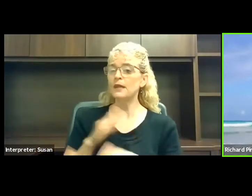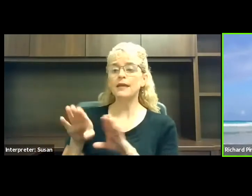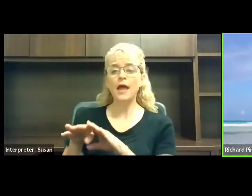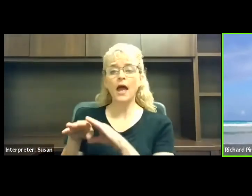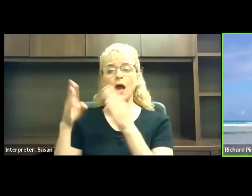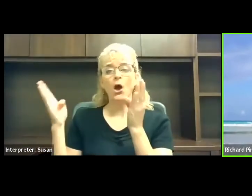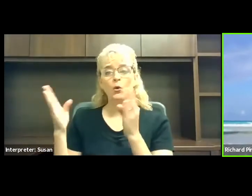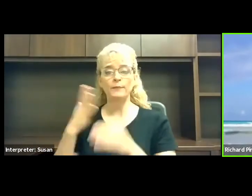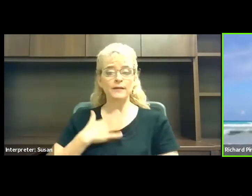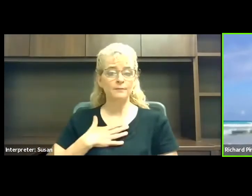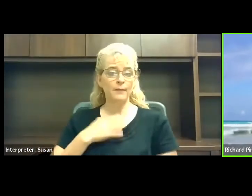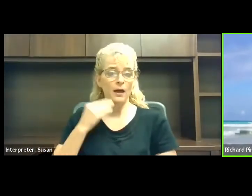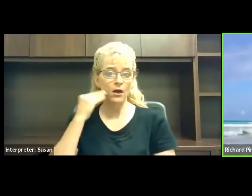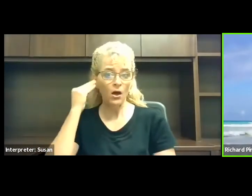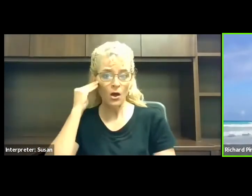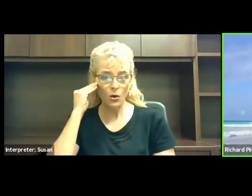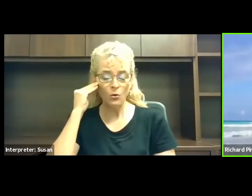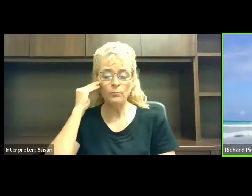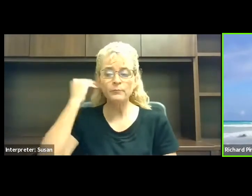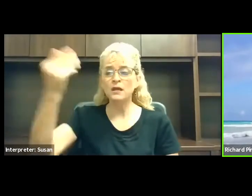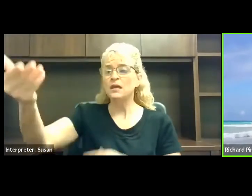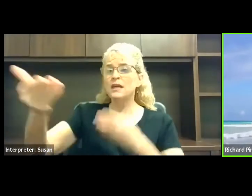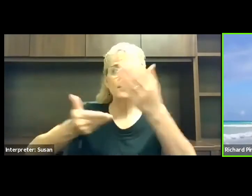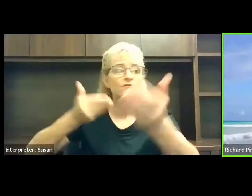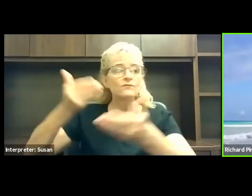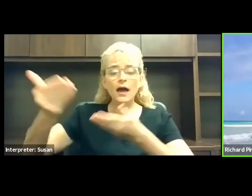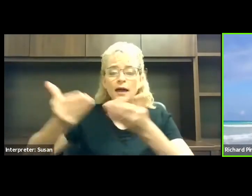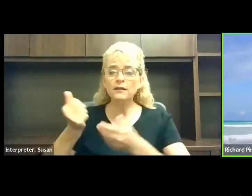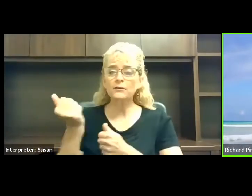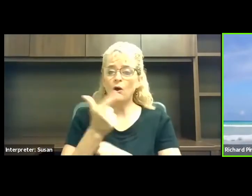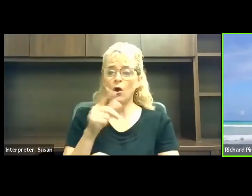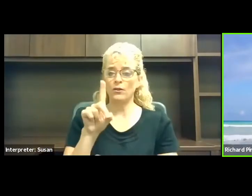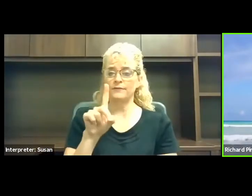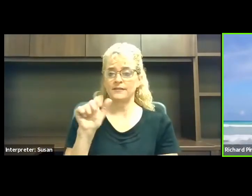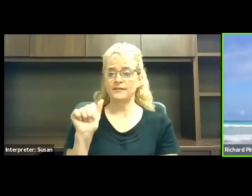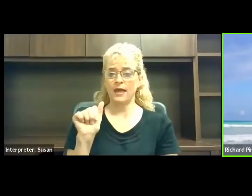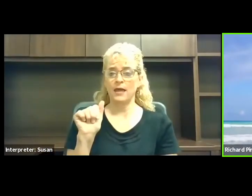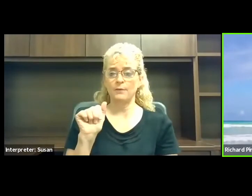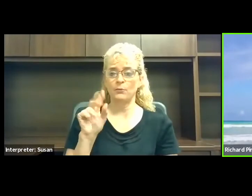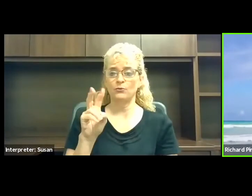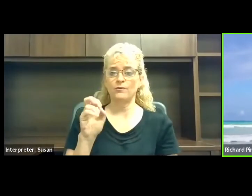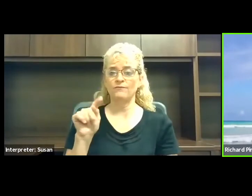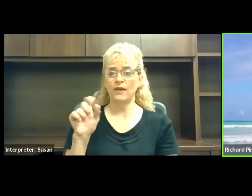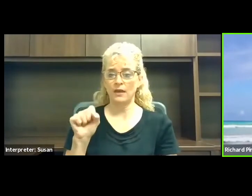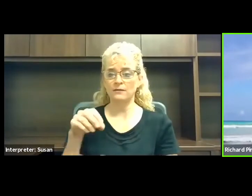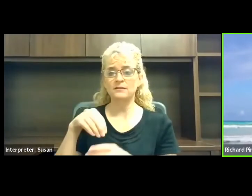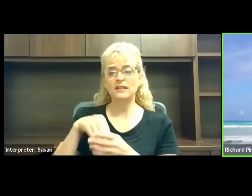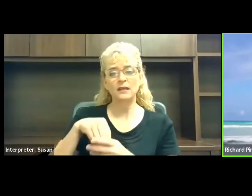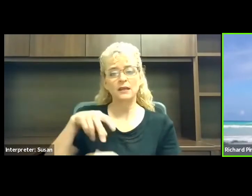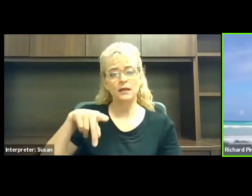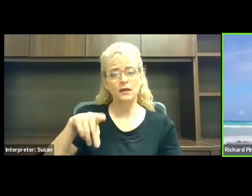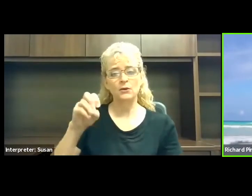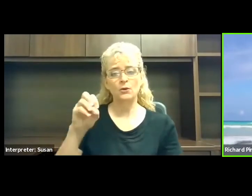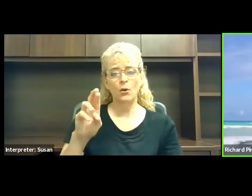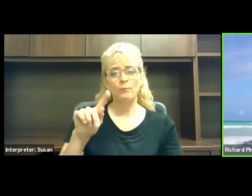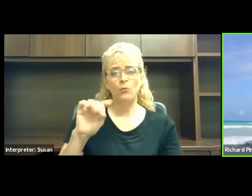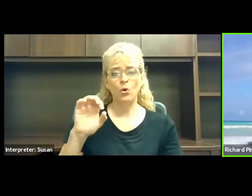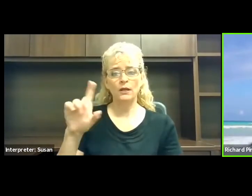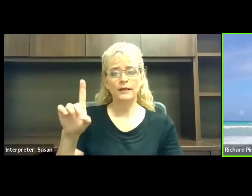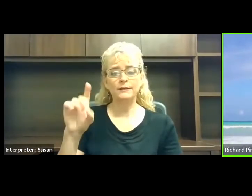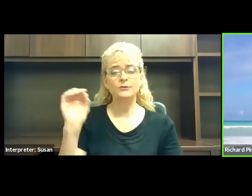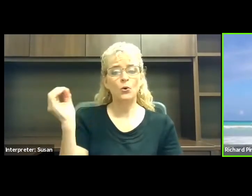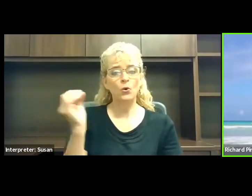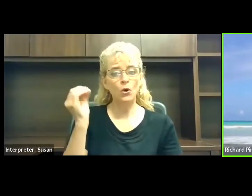And, uh, invited all the disabled vets in Portland, Oregon to come. And I found them jobs, uh, with my phone.